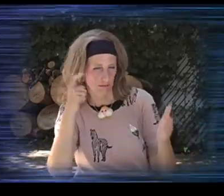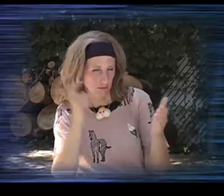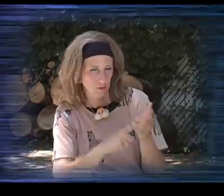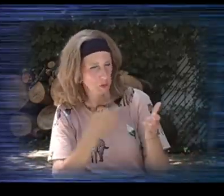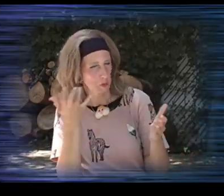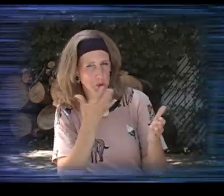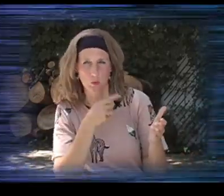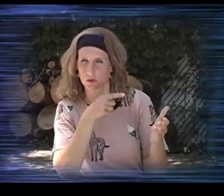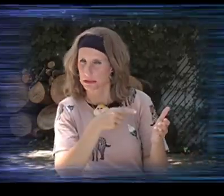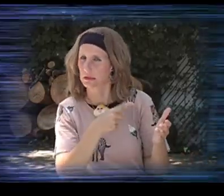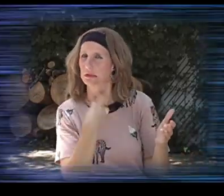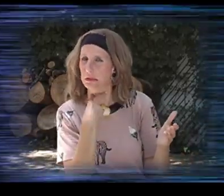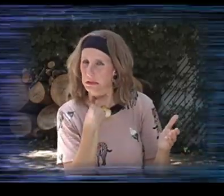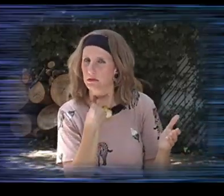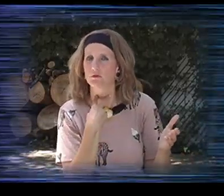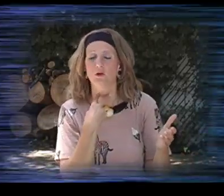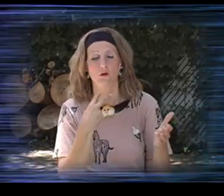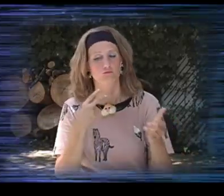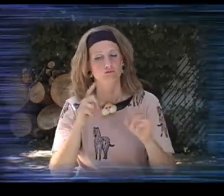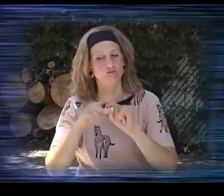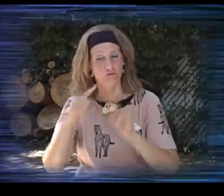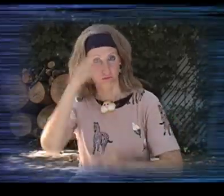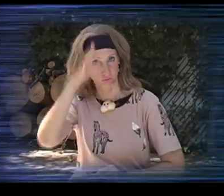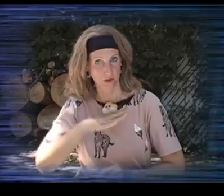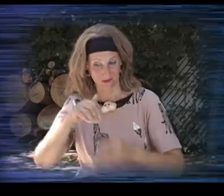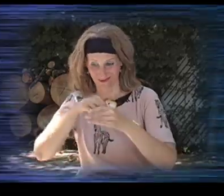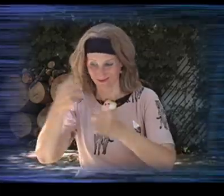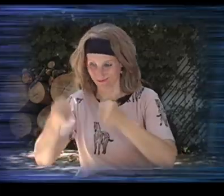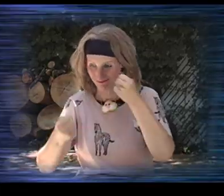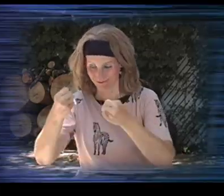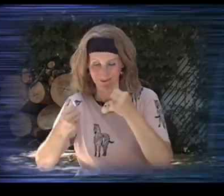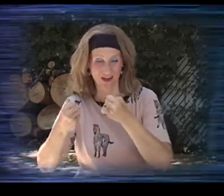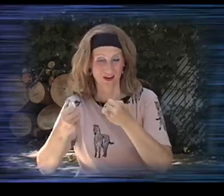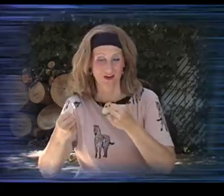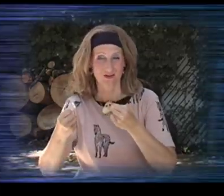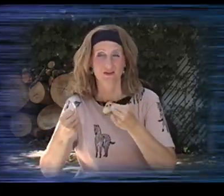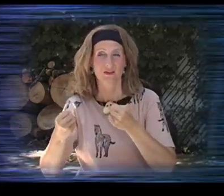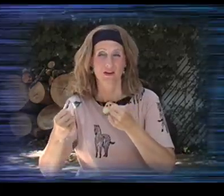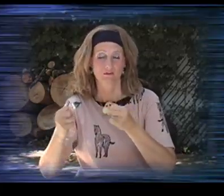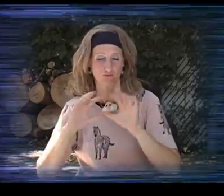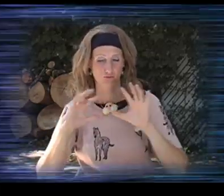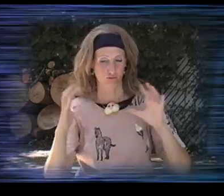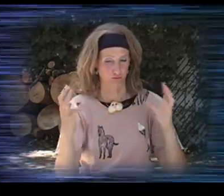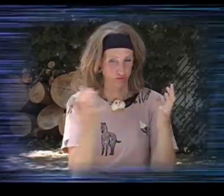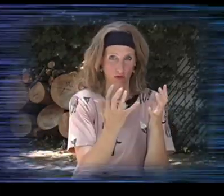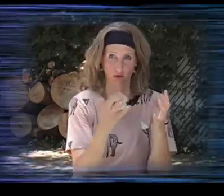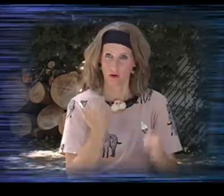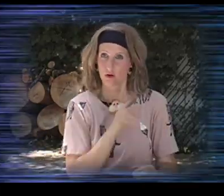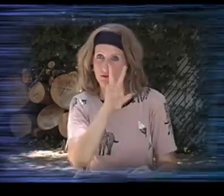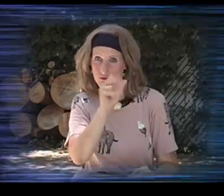then they noticed that we were stuck. So these different men from these different vans they all gathered around our van.